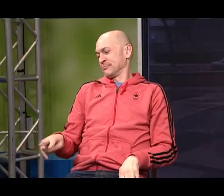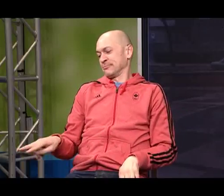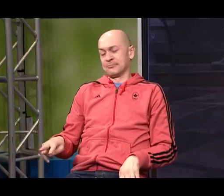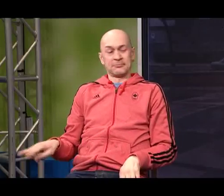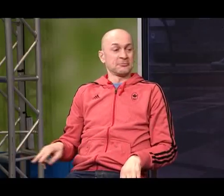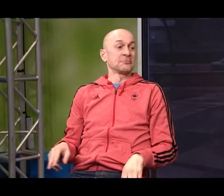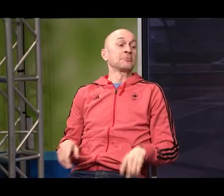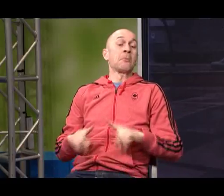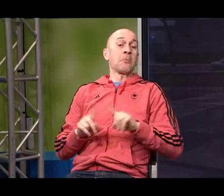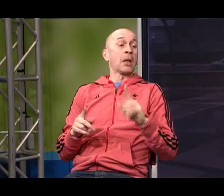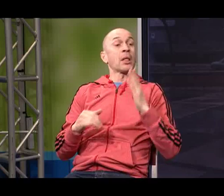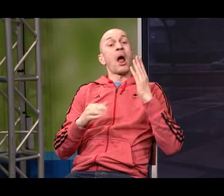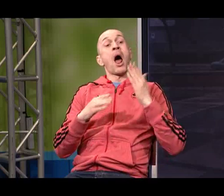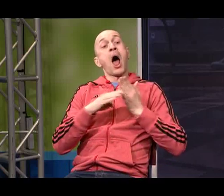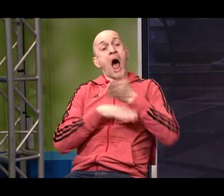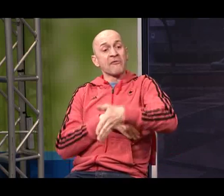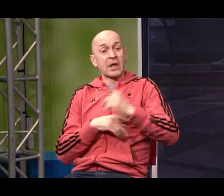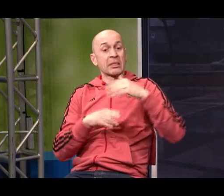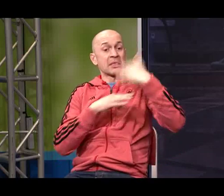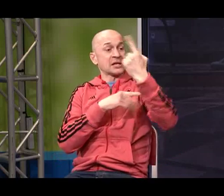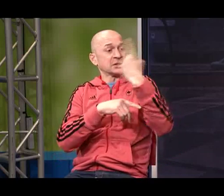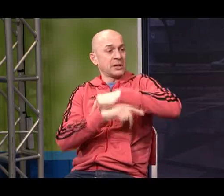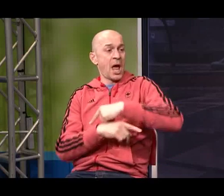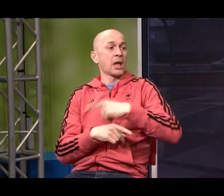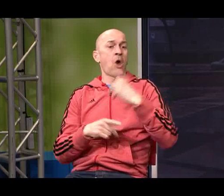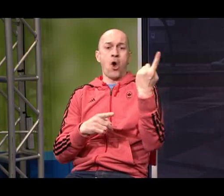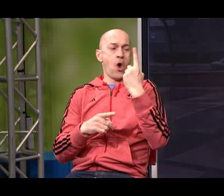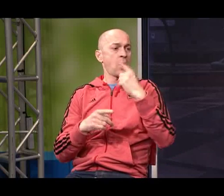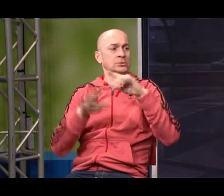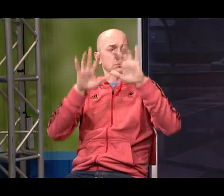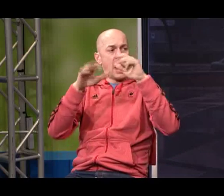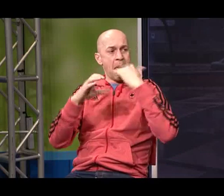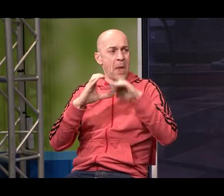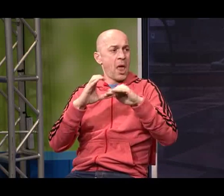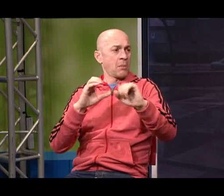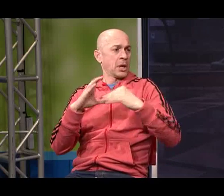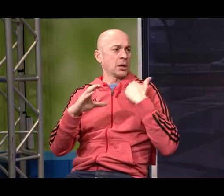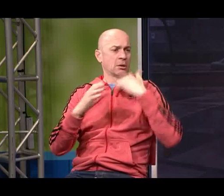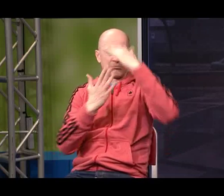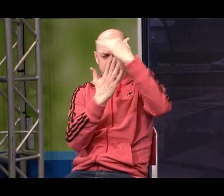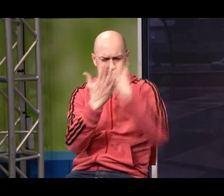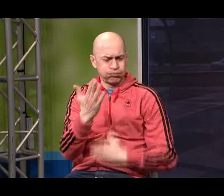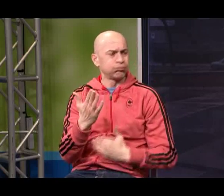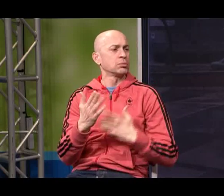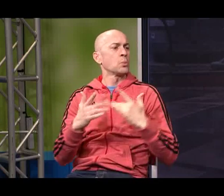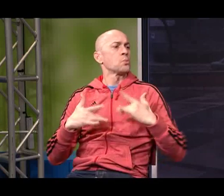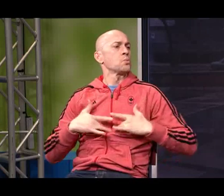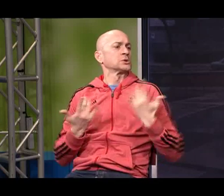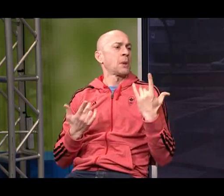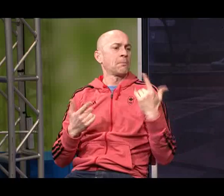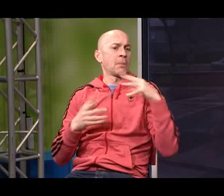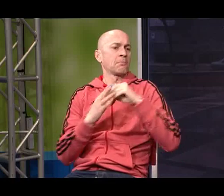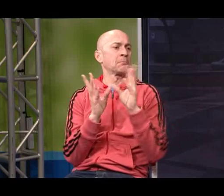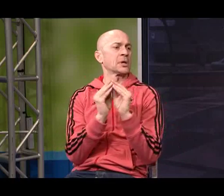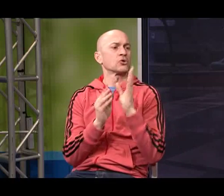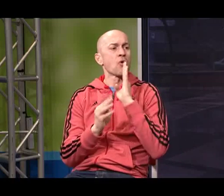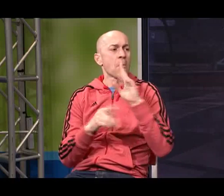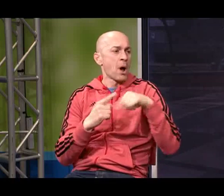laptop that seems to be adequate as well The following day we get email communications to talk about